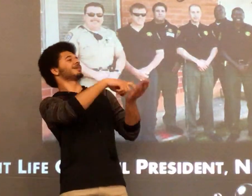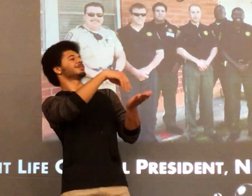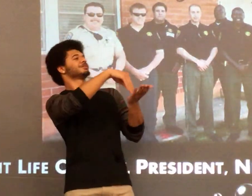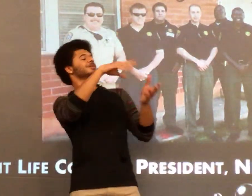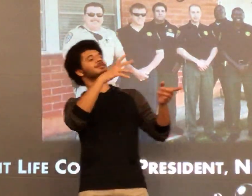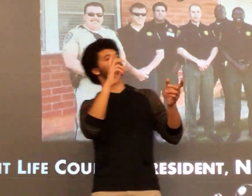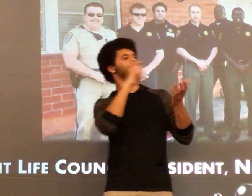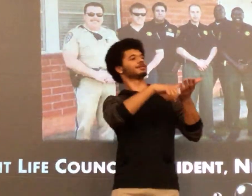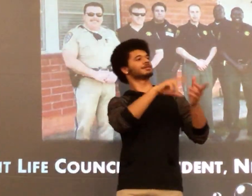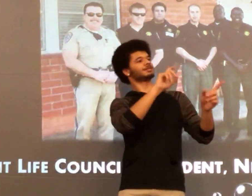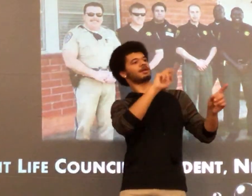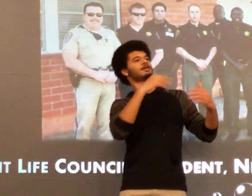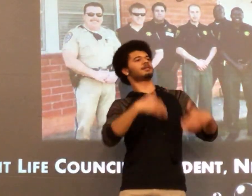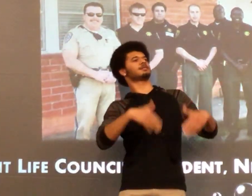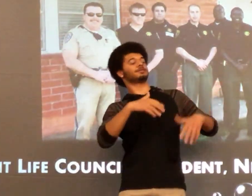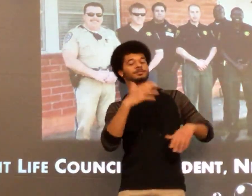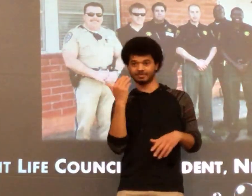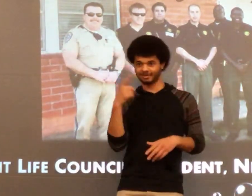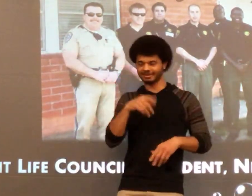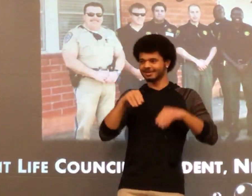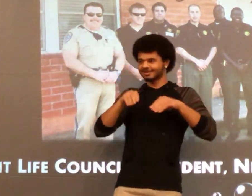would look at him and be like, hey, it's Don.